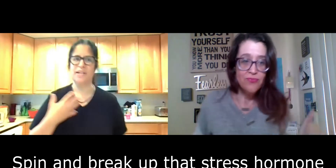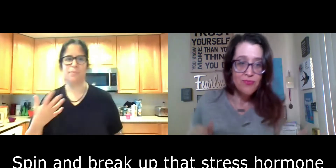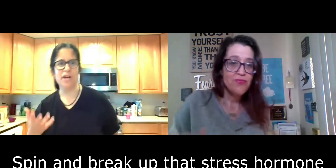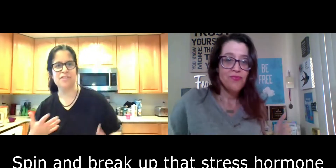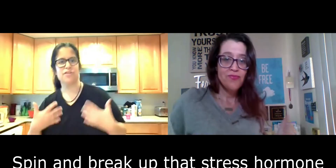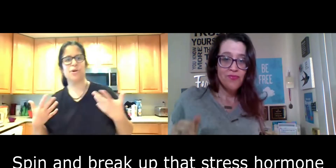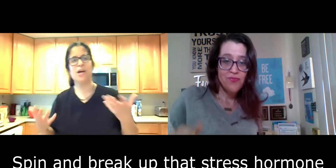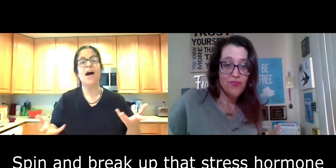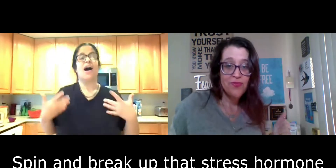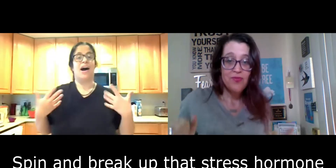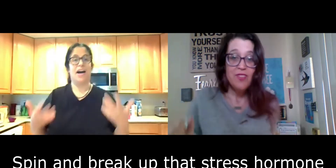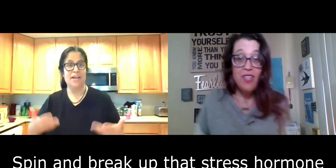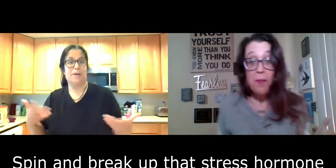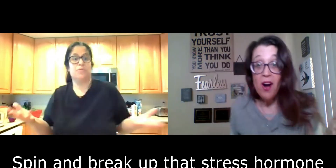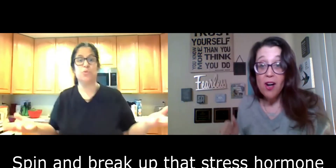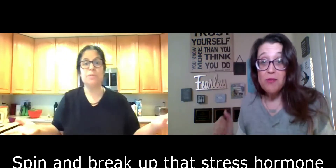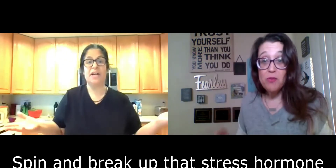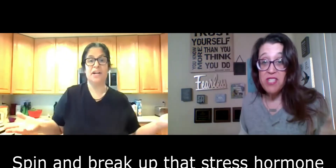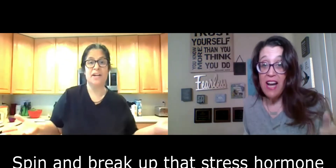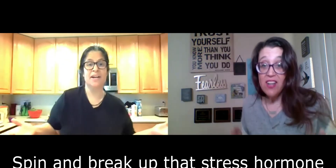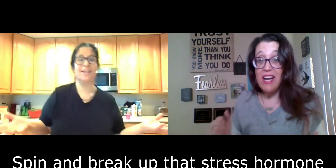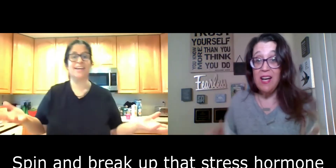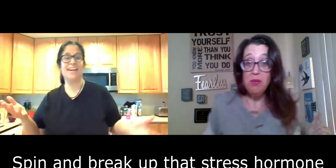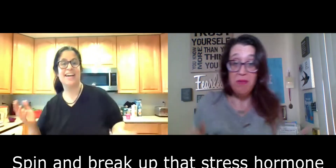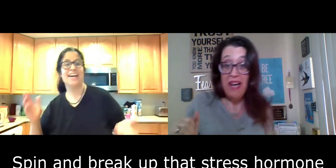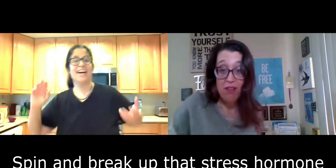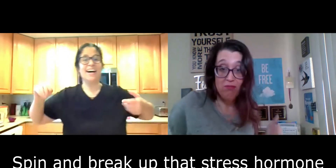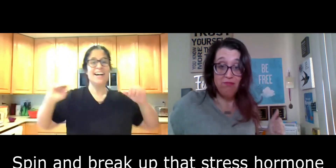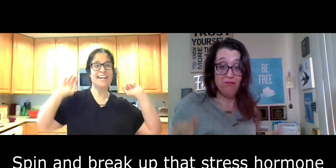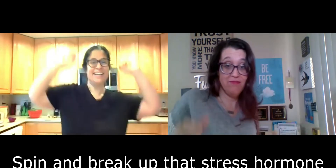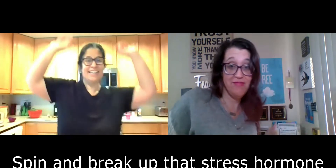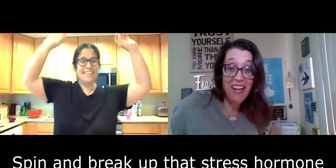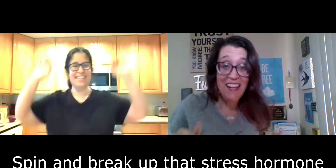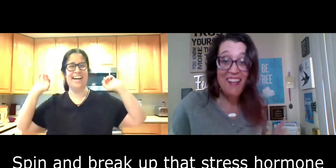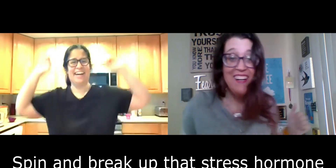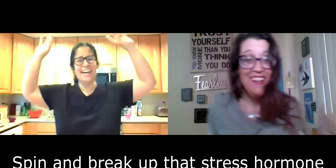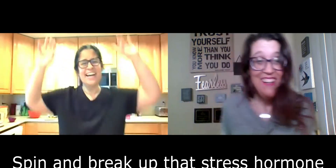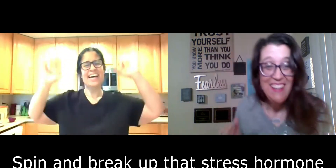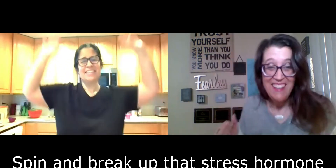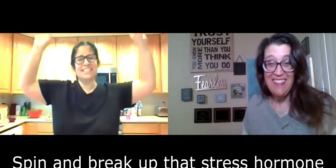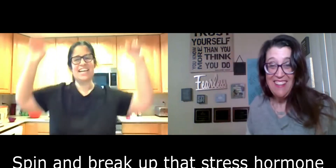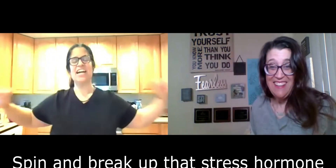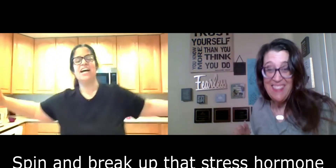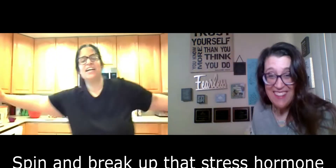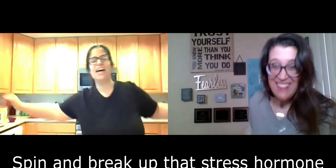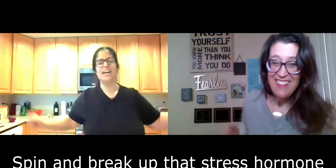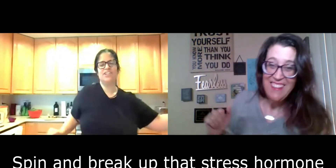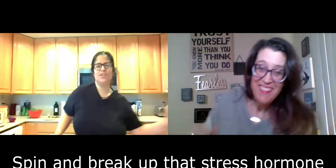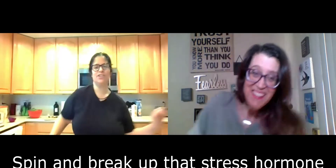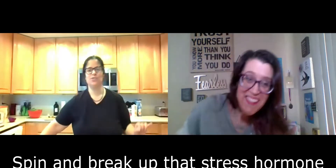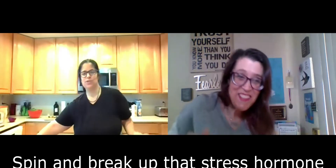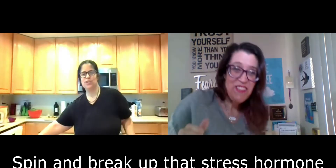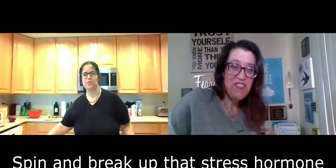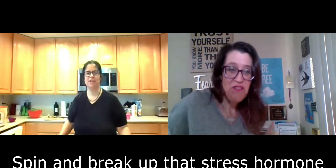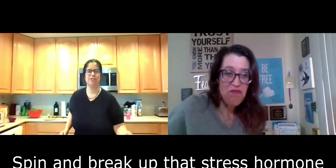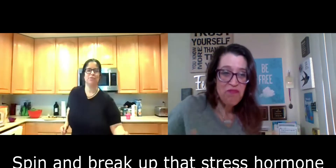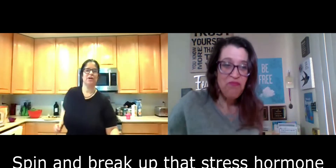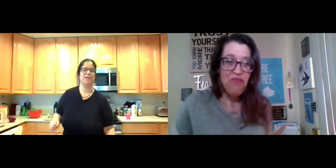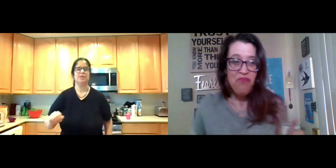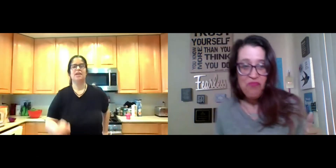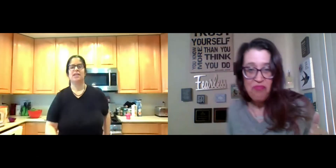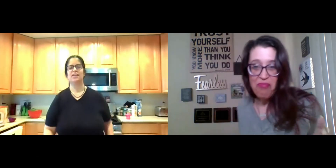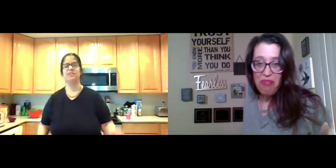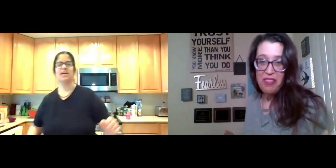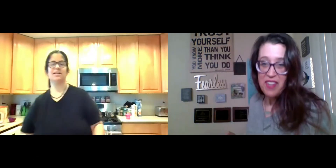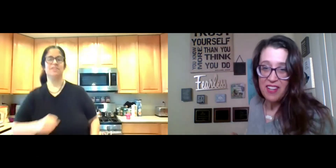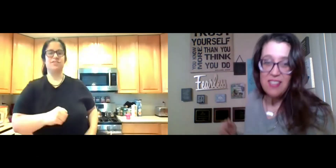already a little bit out of breath. So I am. arms were tired. I got to put them down. It's like, yeah. And you can do, you know, whatever you